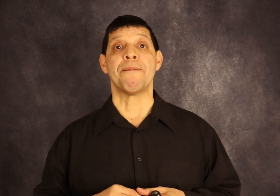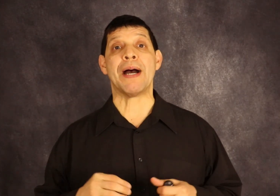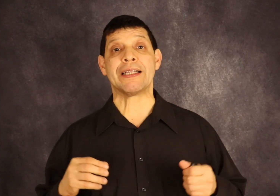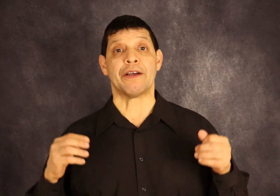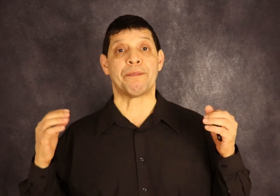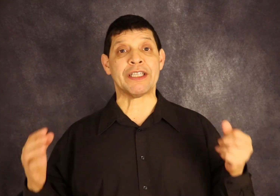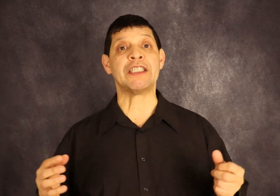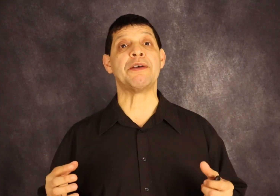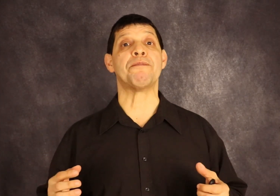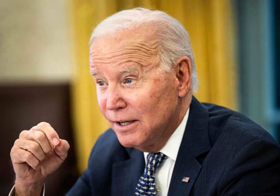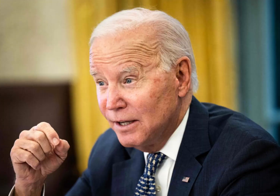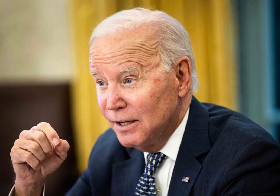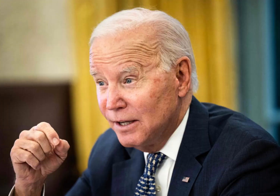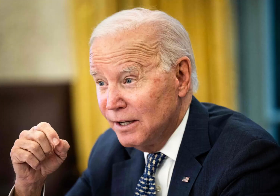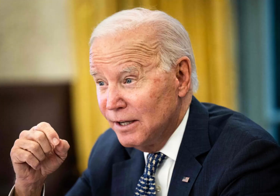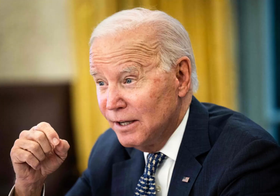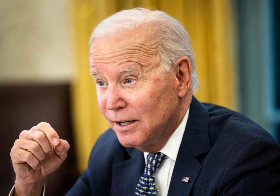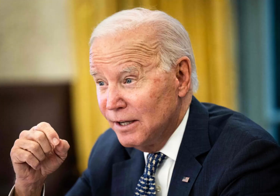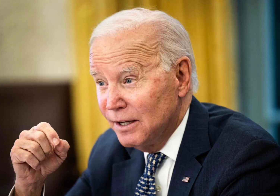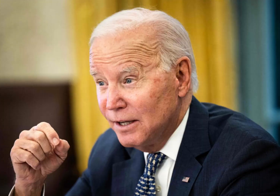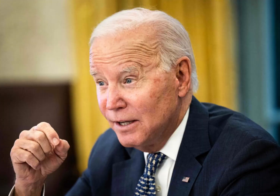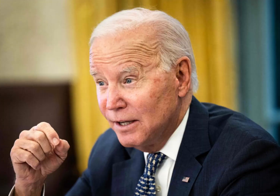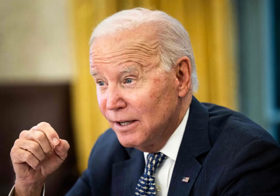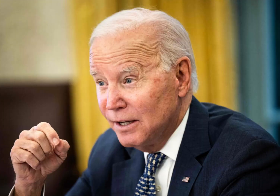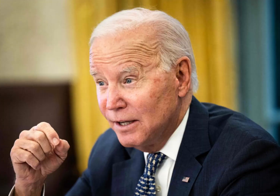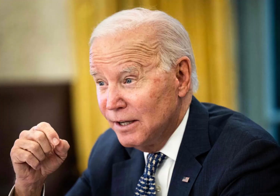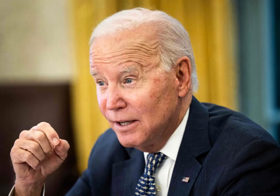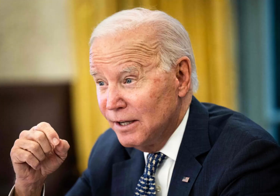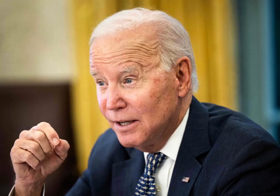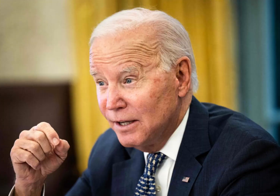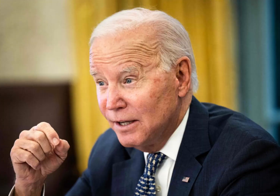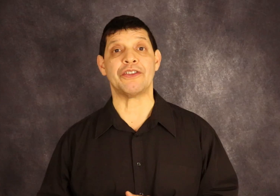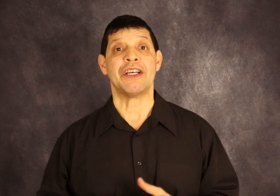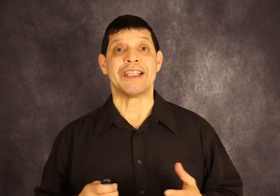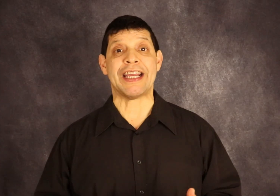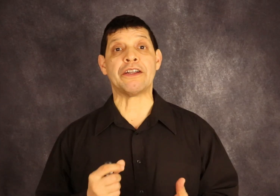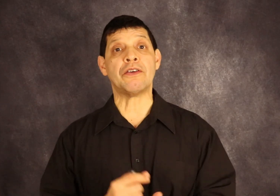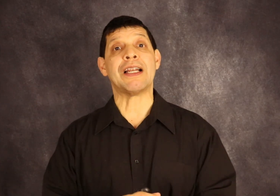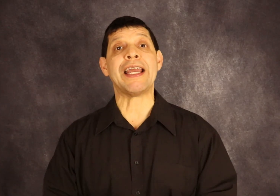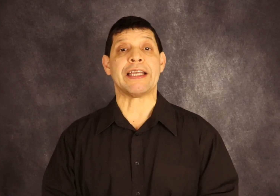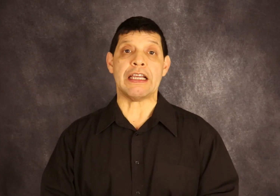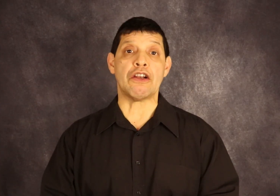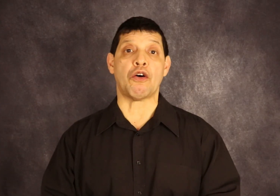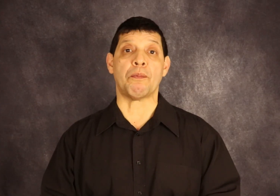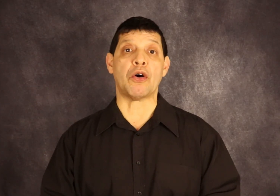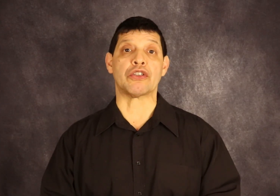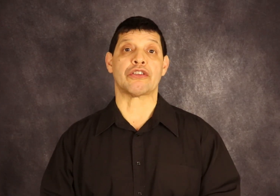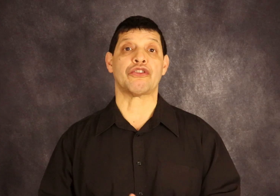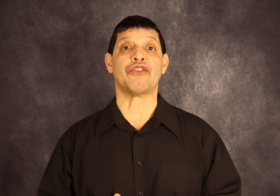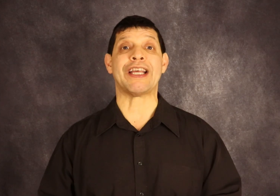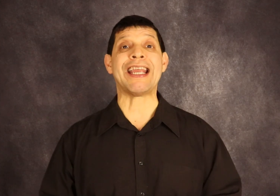But President Biden and the previous administration, they don't like Elon Musk. So they